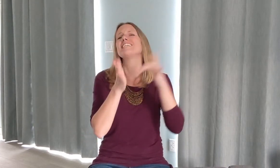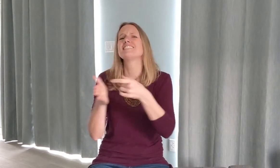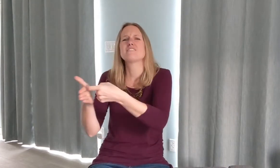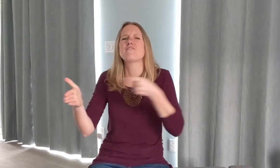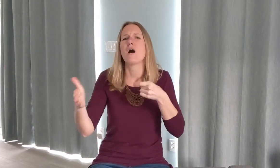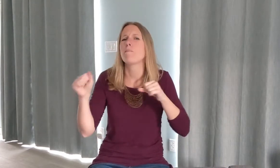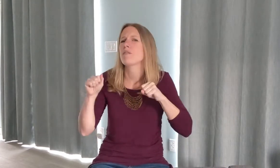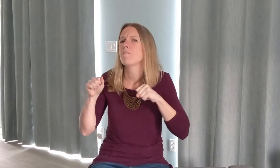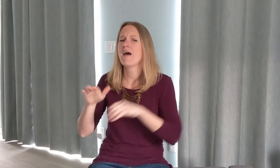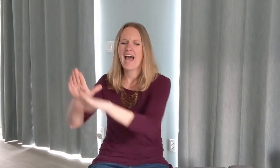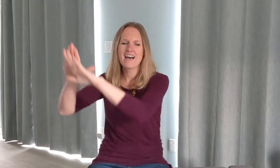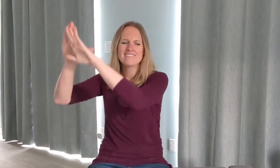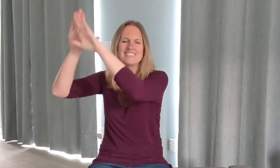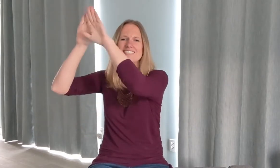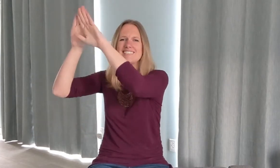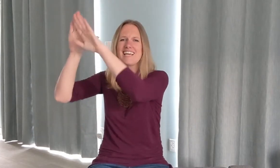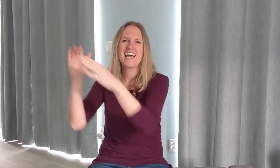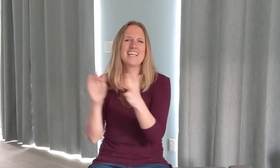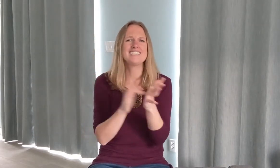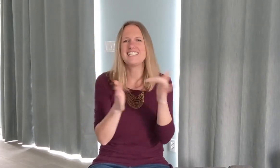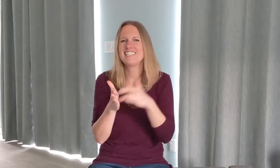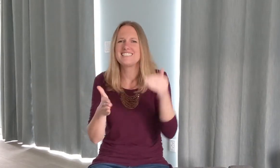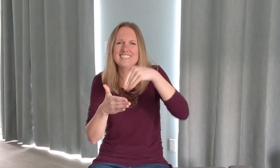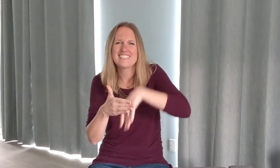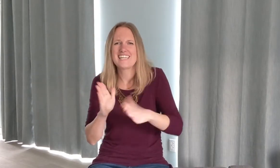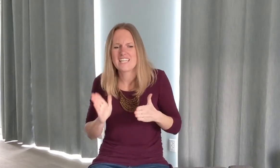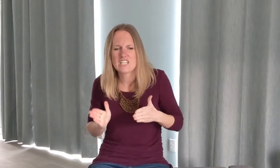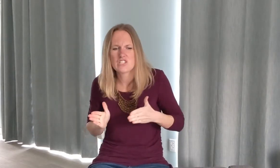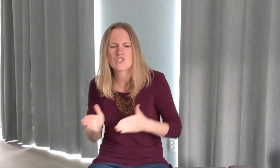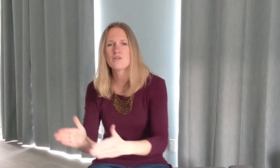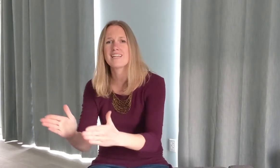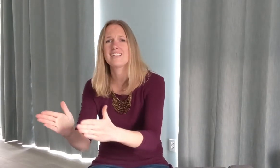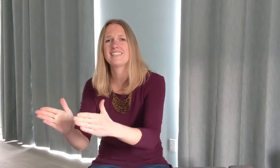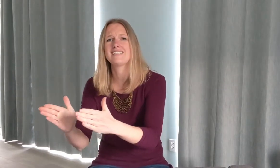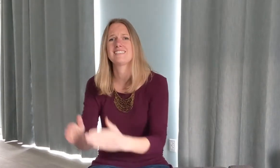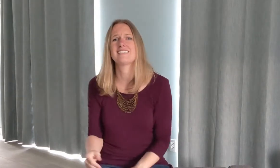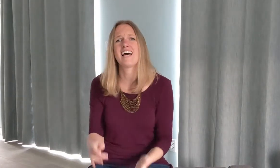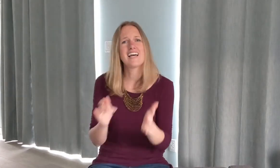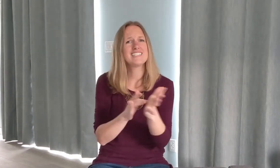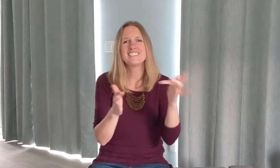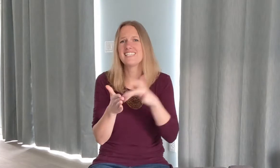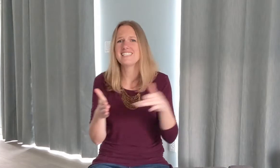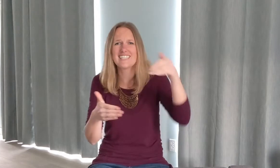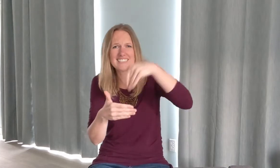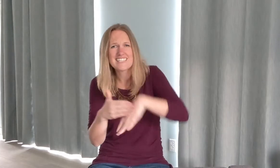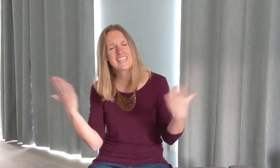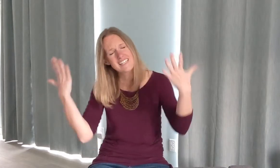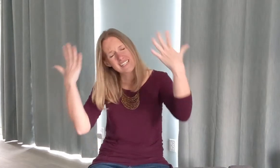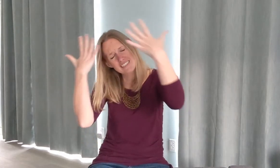the darkness Jesus in the